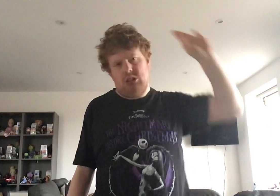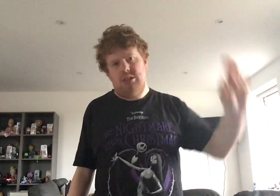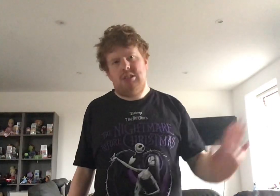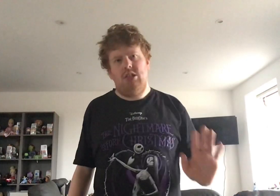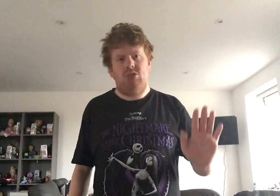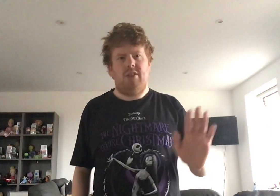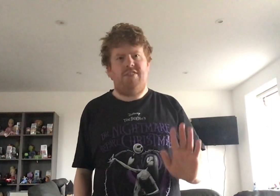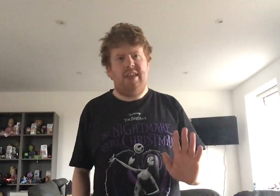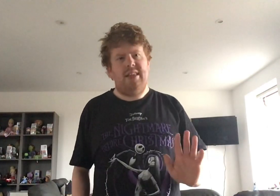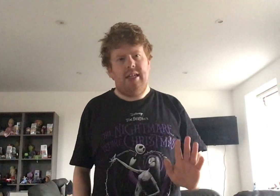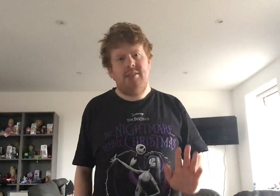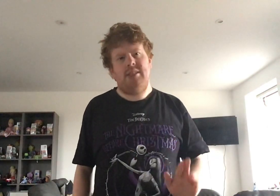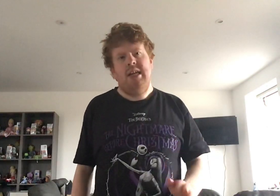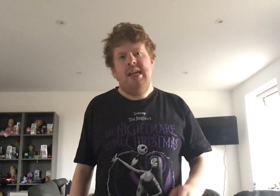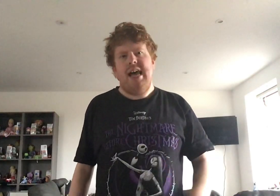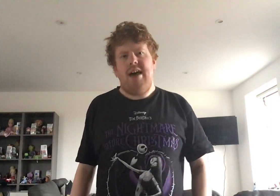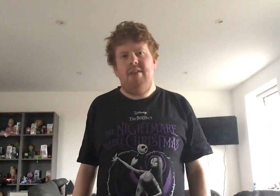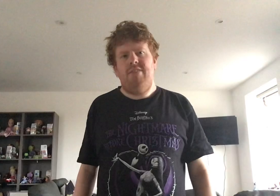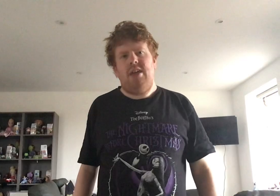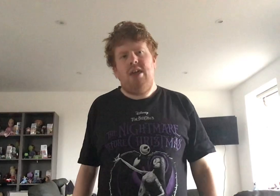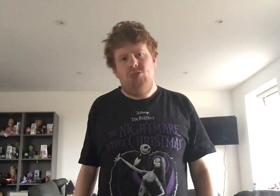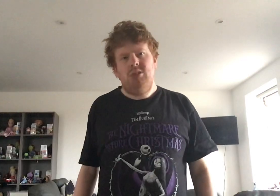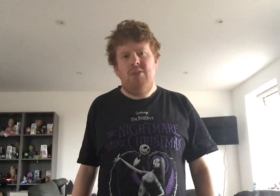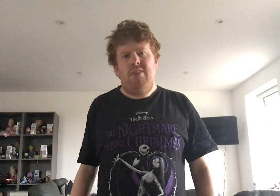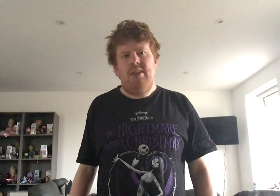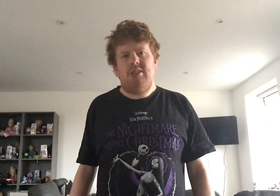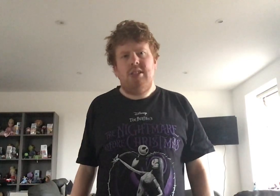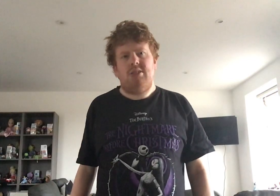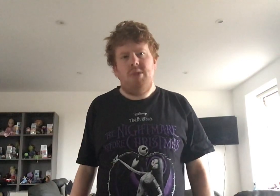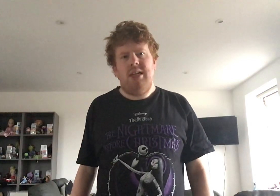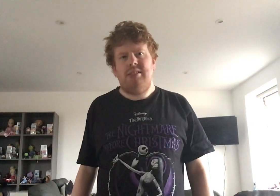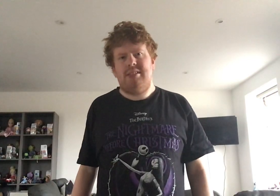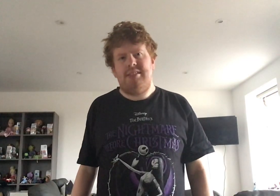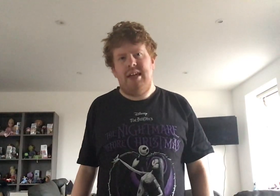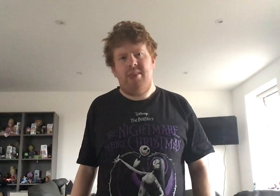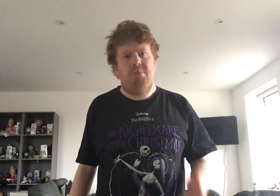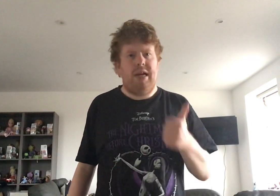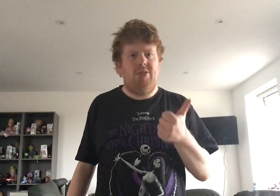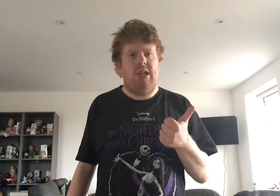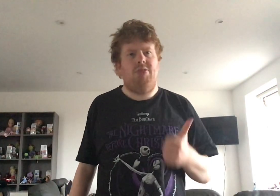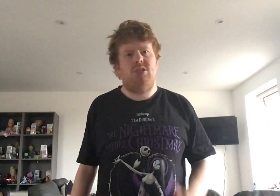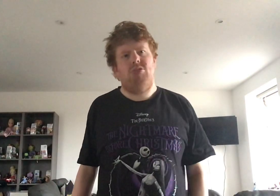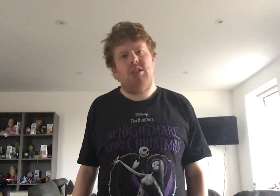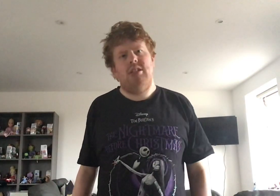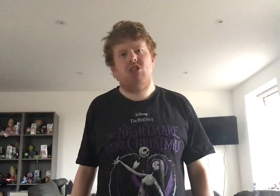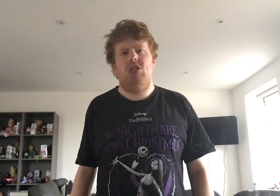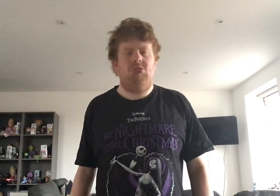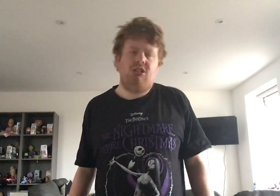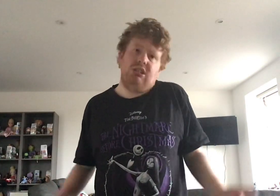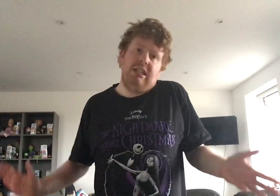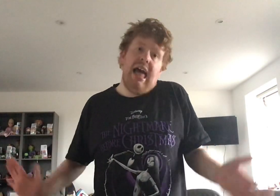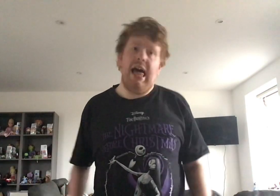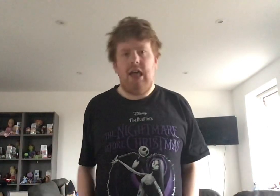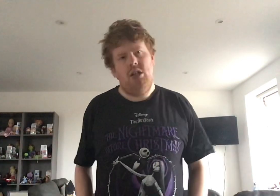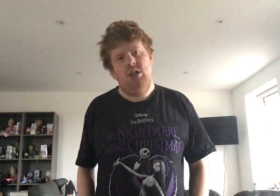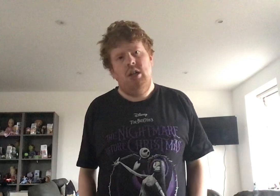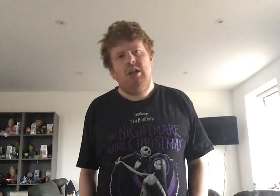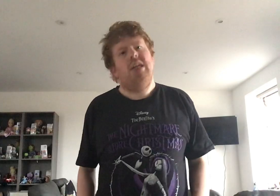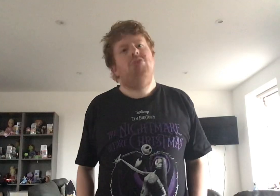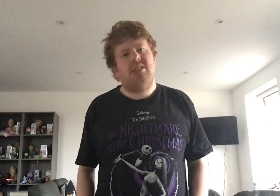as in order feelings. However, he would have witnessed his parents death back when he was one years old. So, yeah. He would